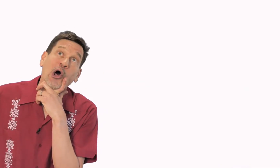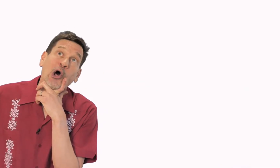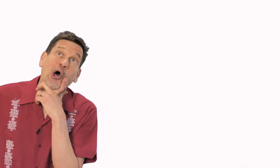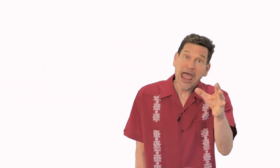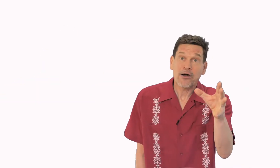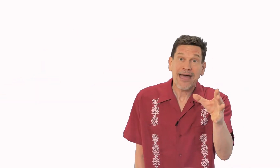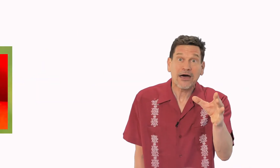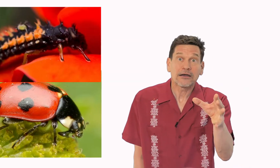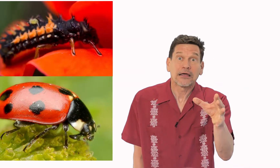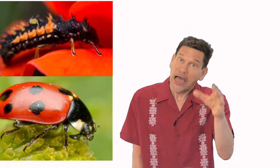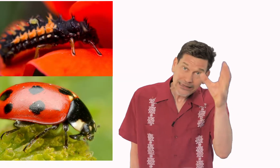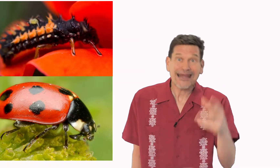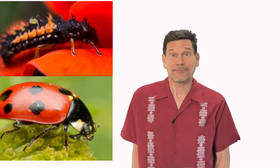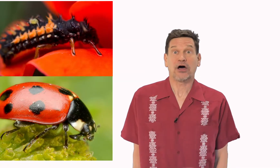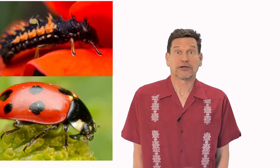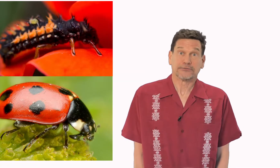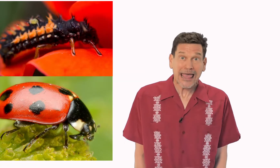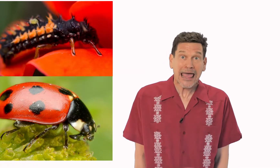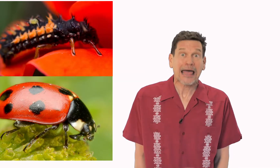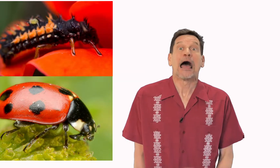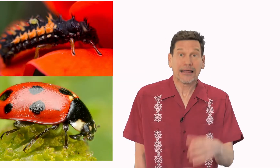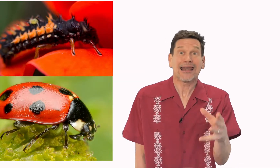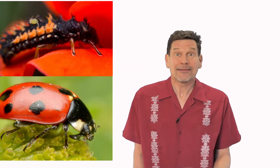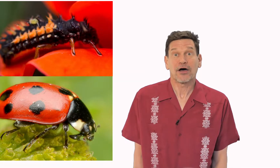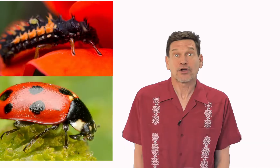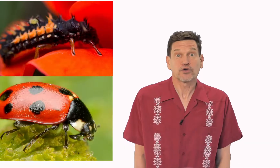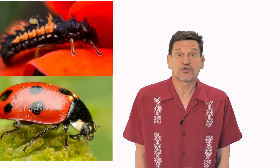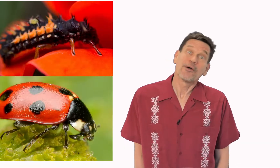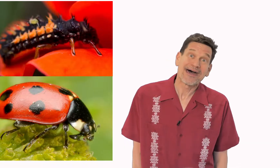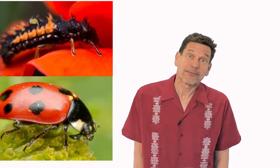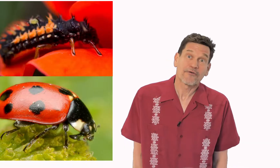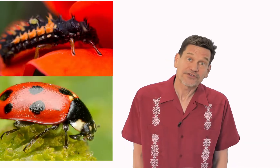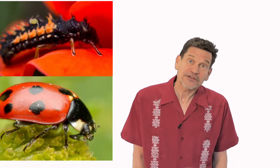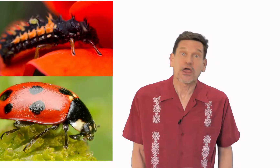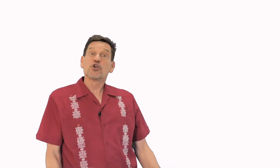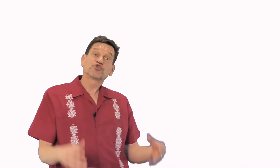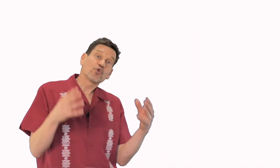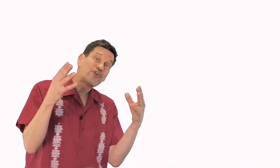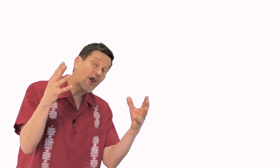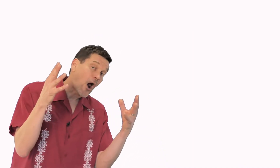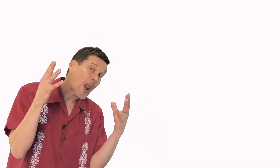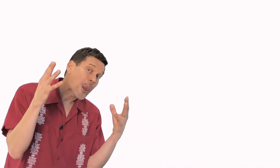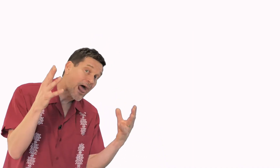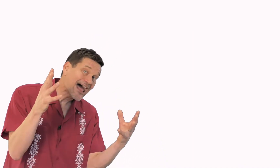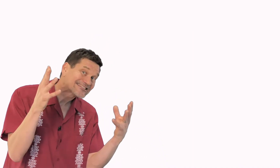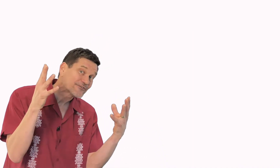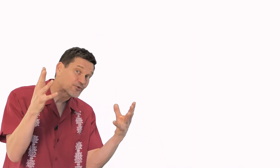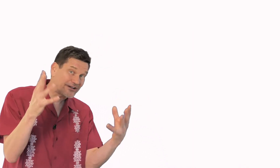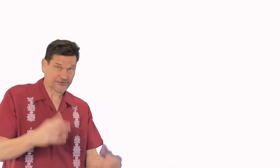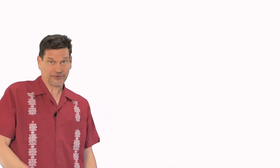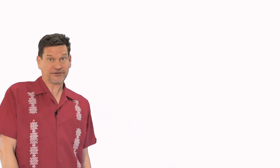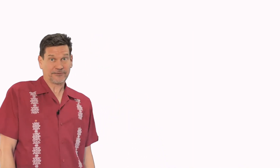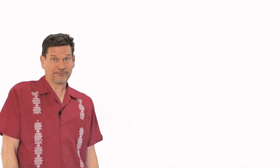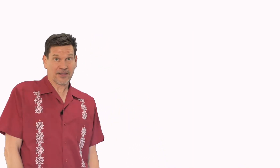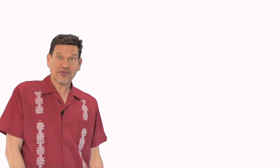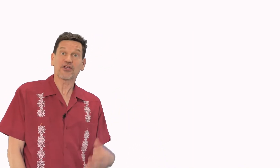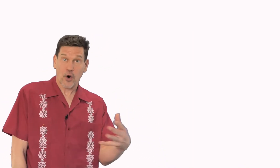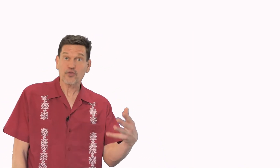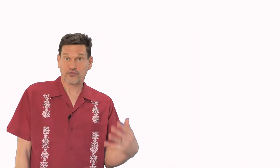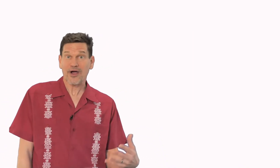How about a ladybug? Yeah! ladybug goes through a metamorphosis. So there are lots of creatures that go through